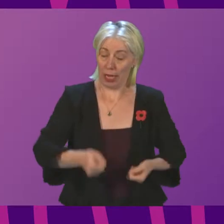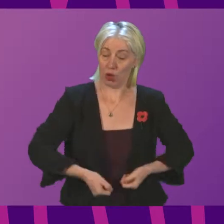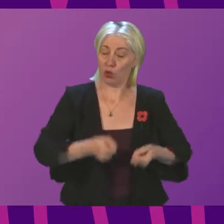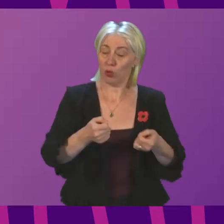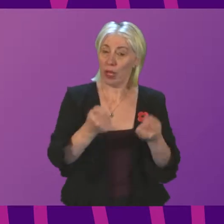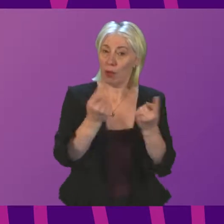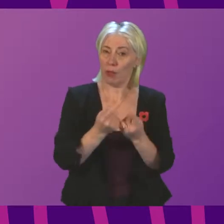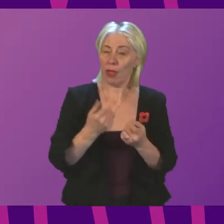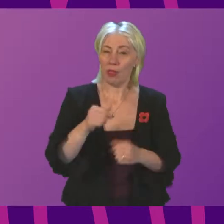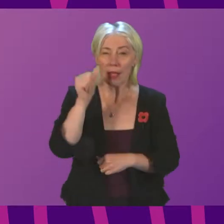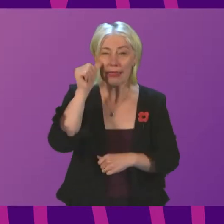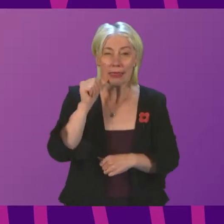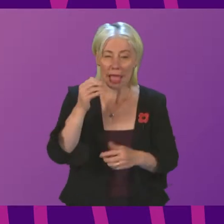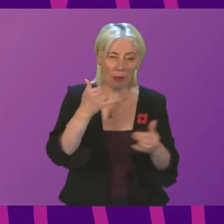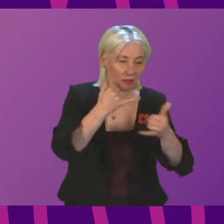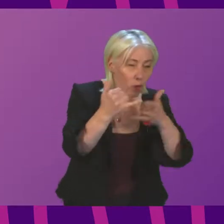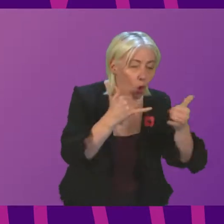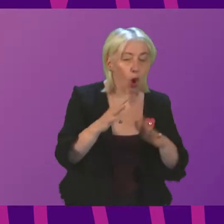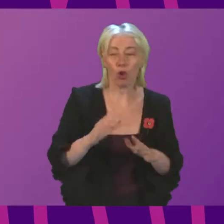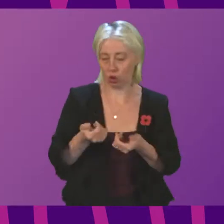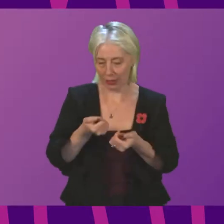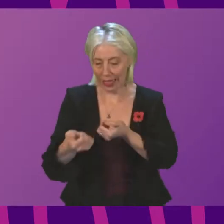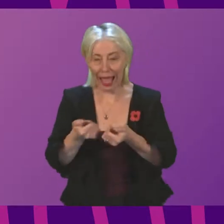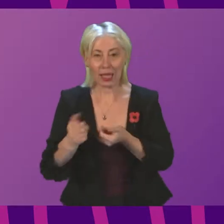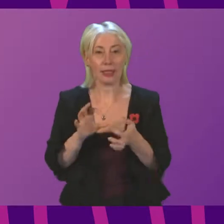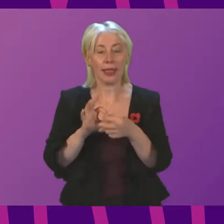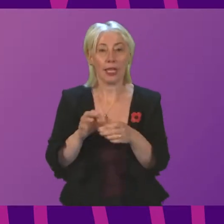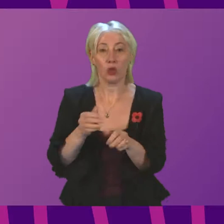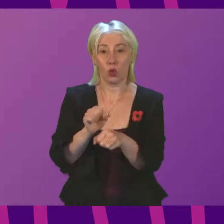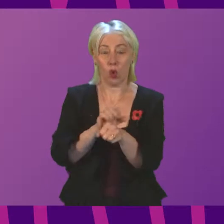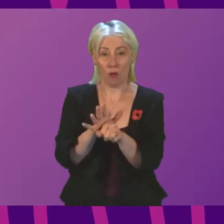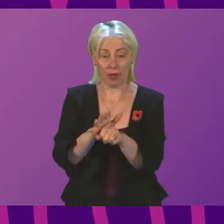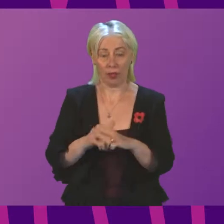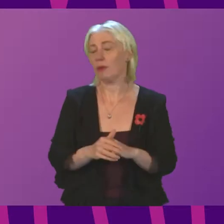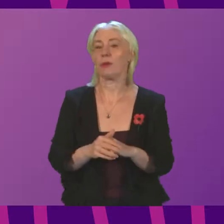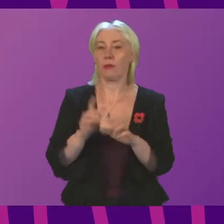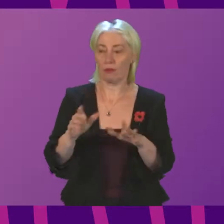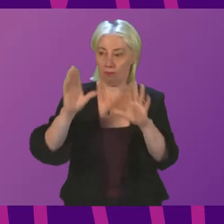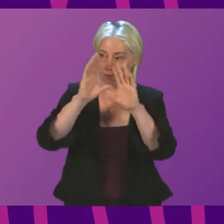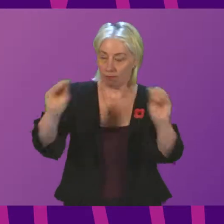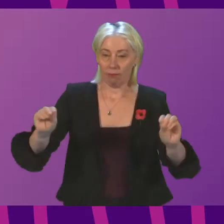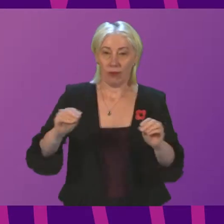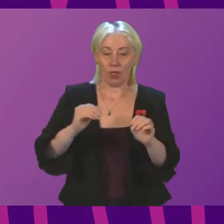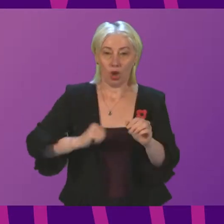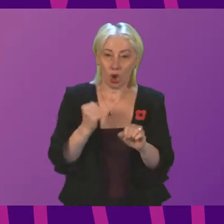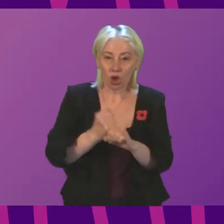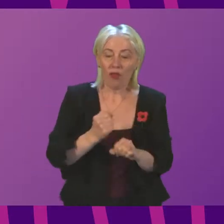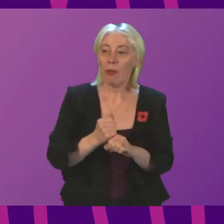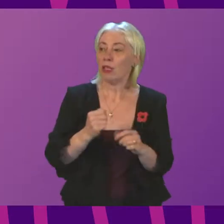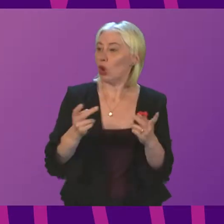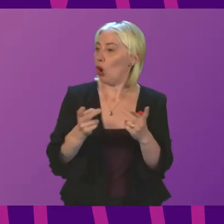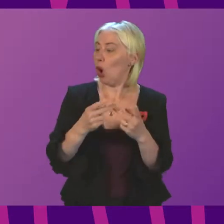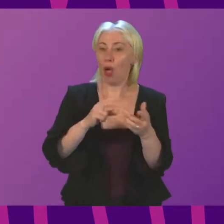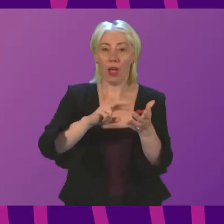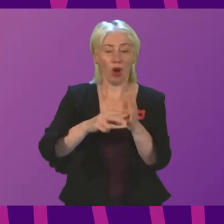some reports of scam calls and texts related to COVID-19. Let me be absolutely clear that neither the Scottish government or any other agency will